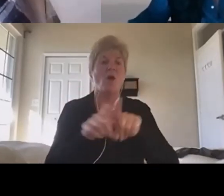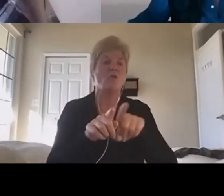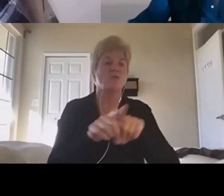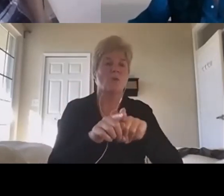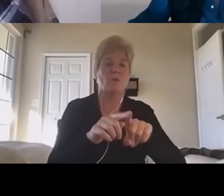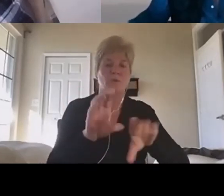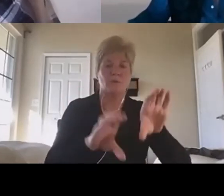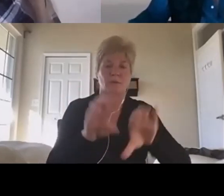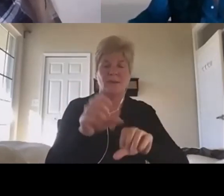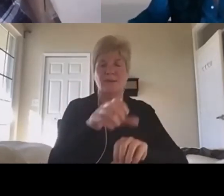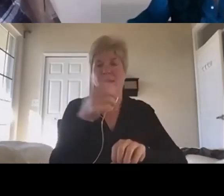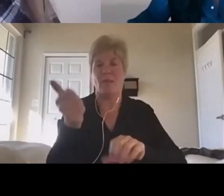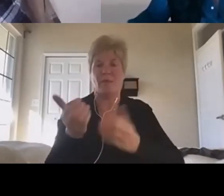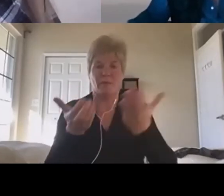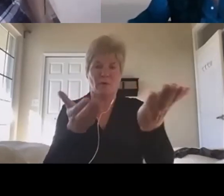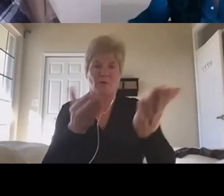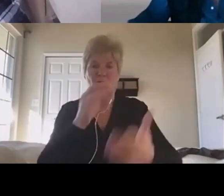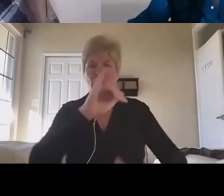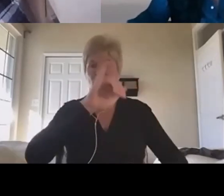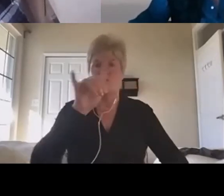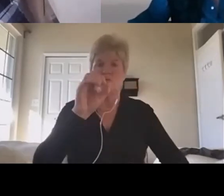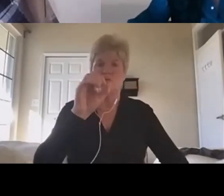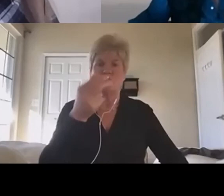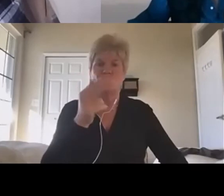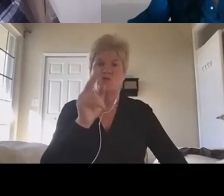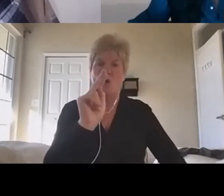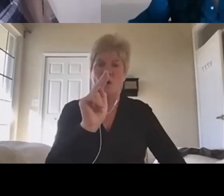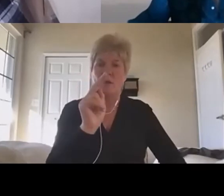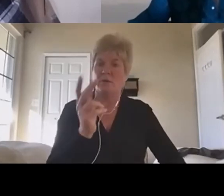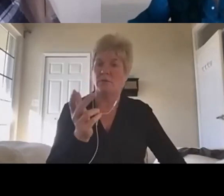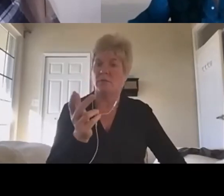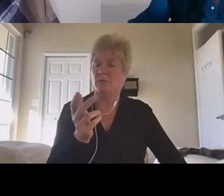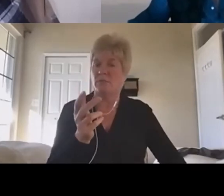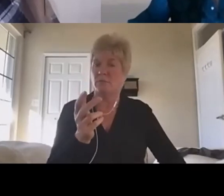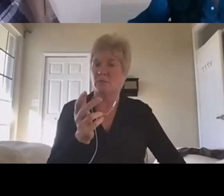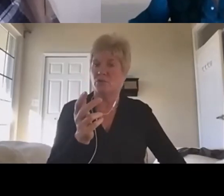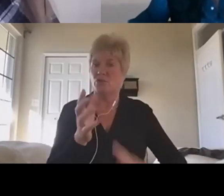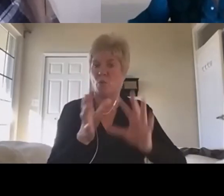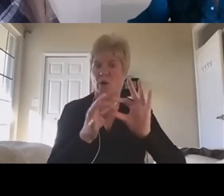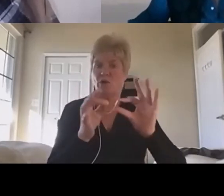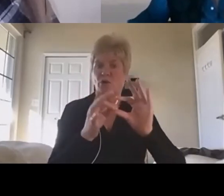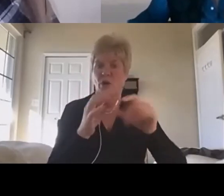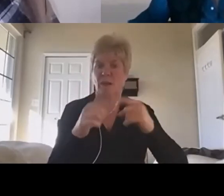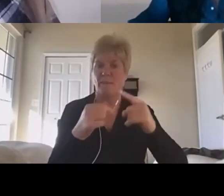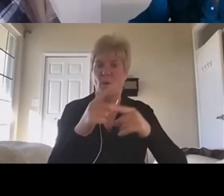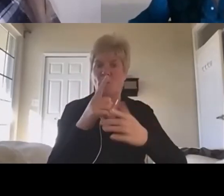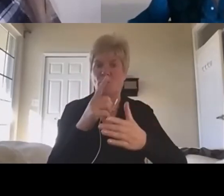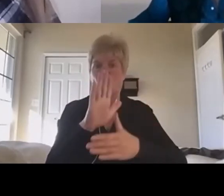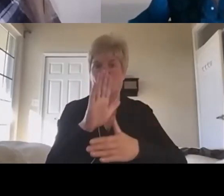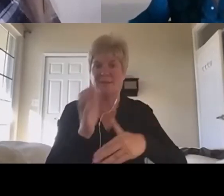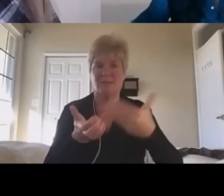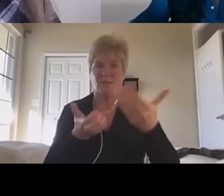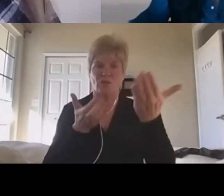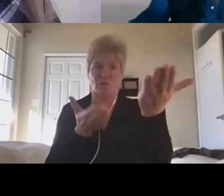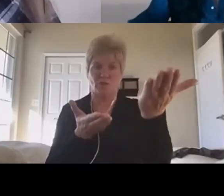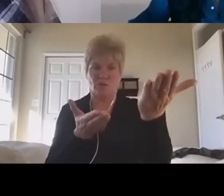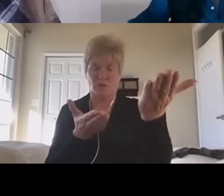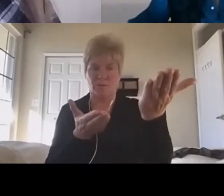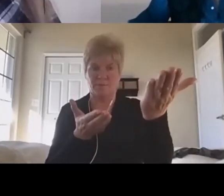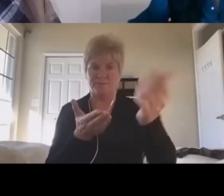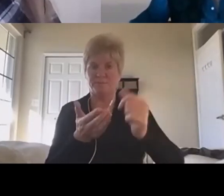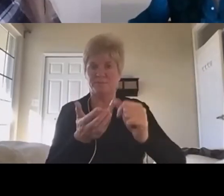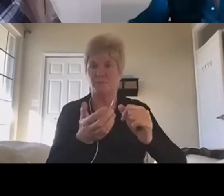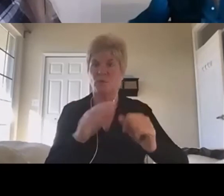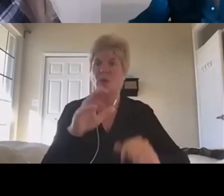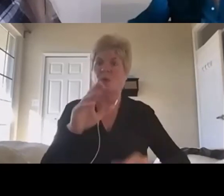And John, John, I don't know if you want to, to talk about what you've suggested. Um, did you want to unmute